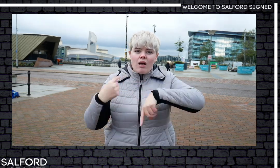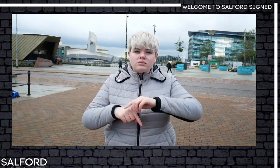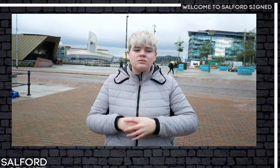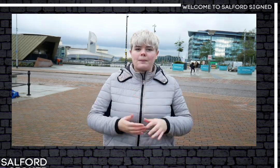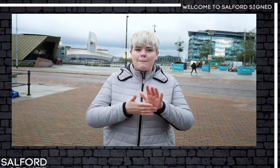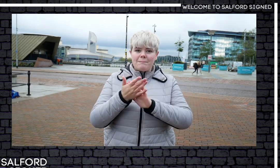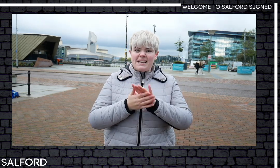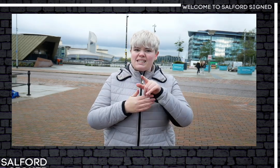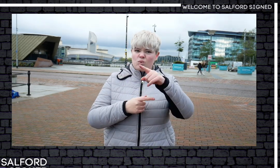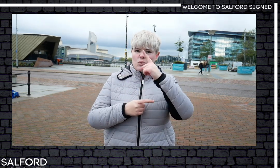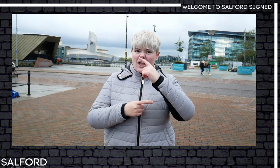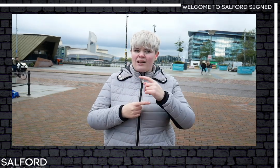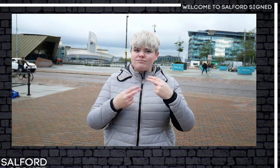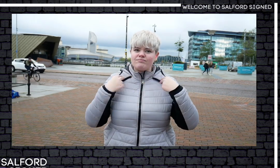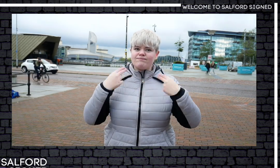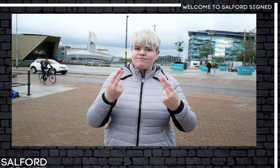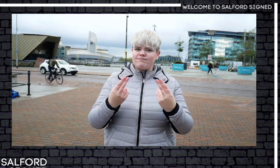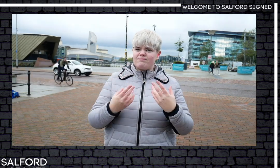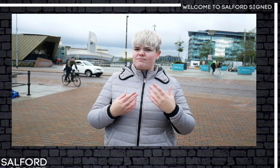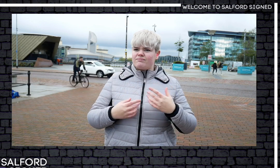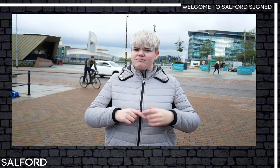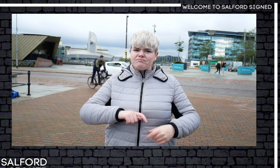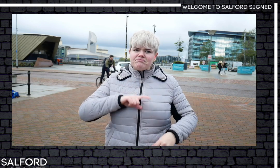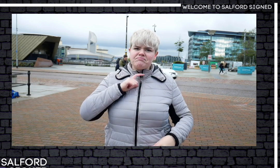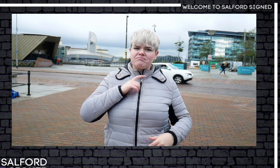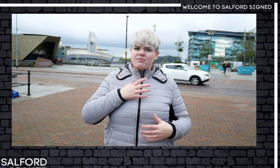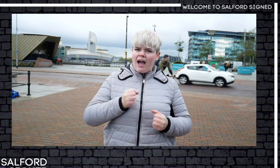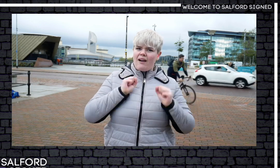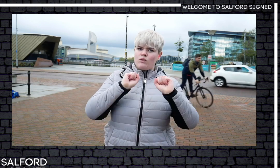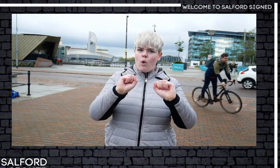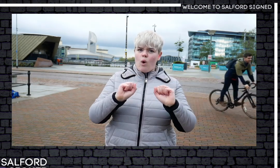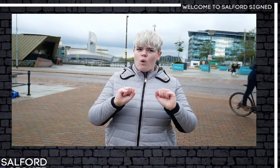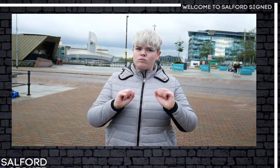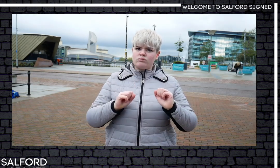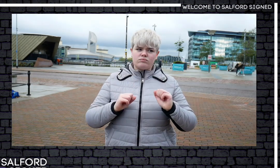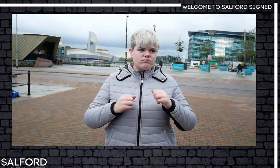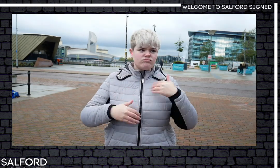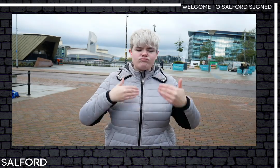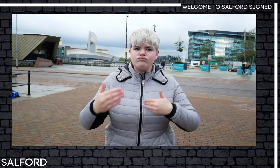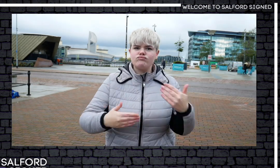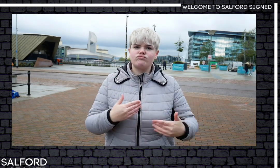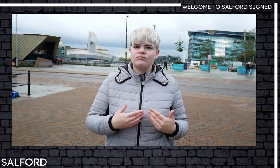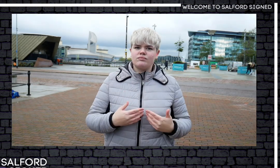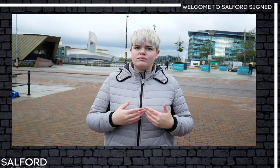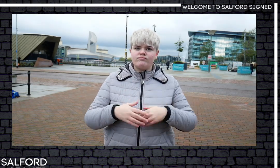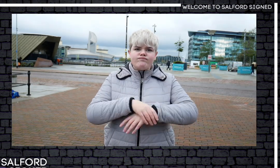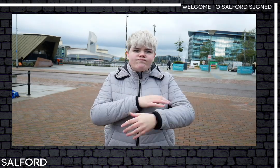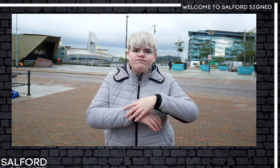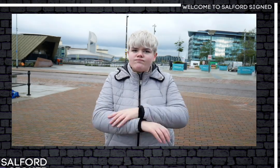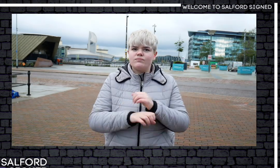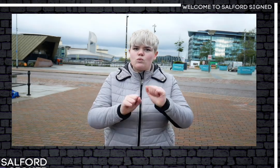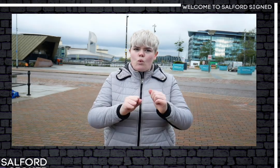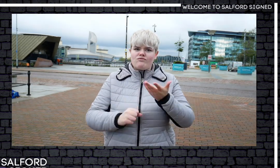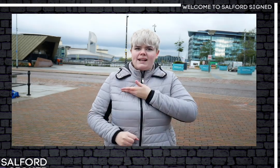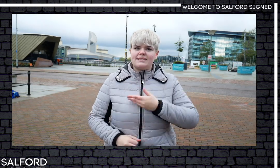It is important that you interact with us, becoming assertive, confident and sure of the rights that you deserve.